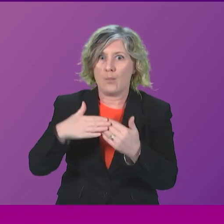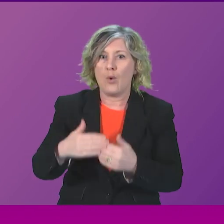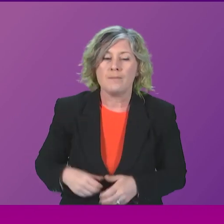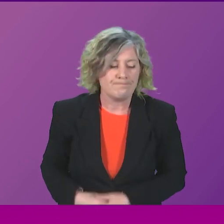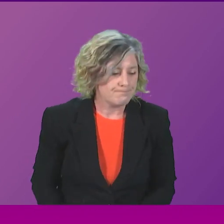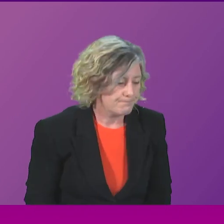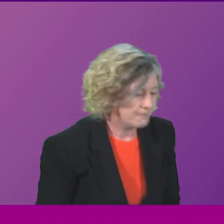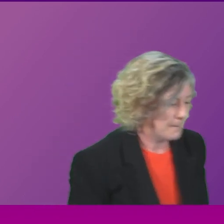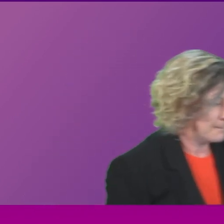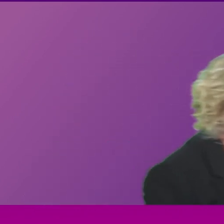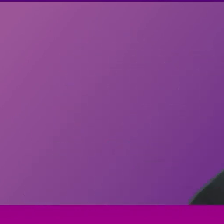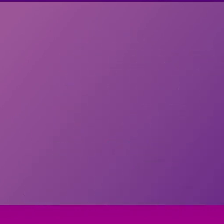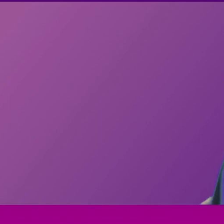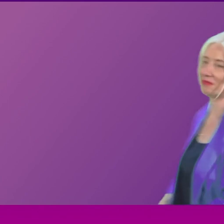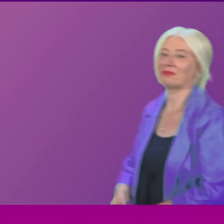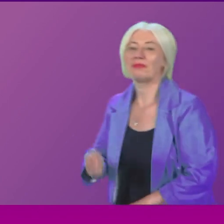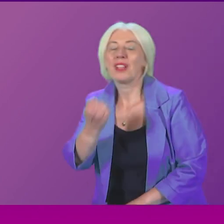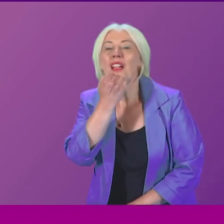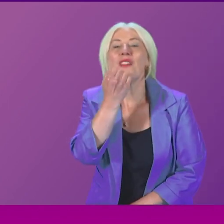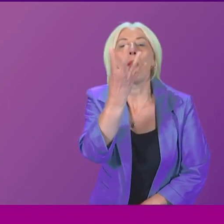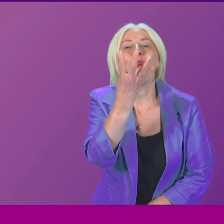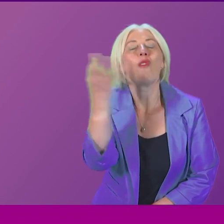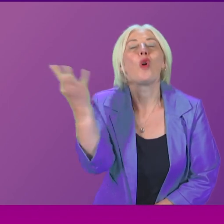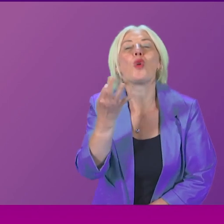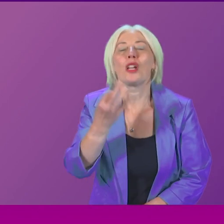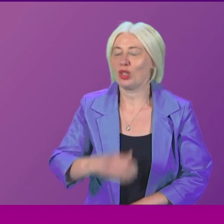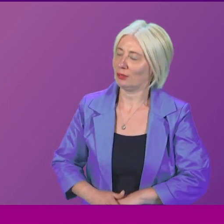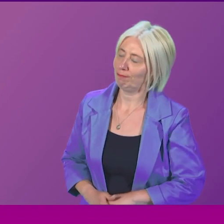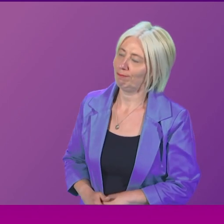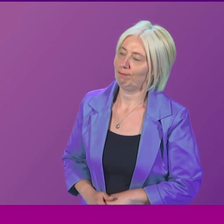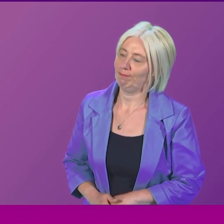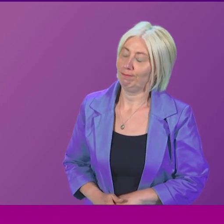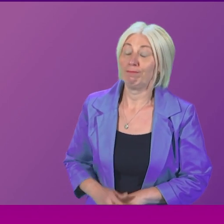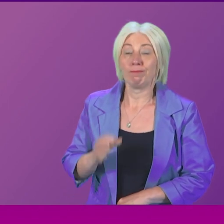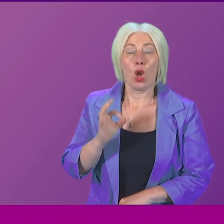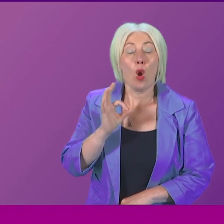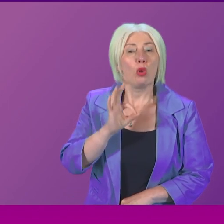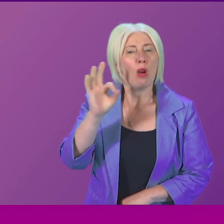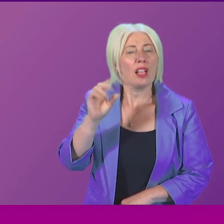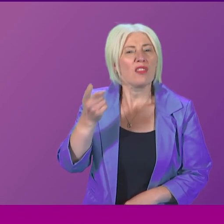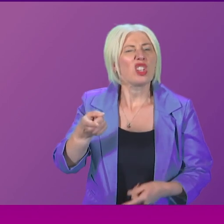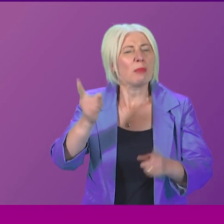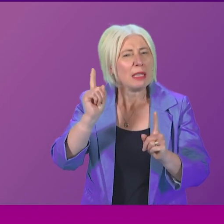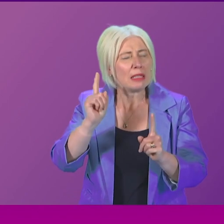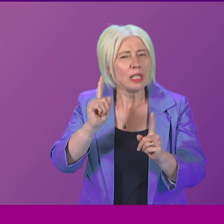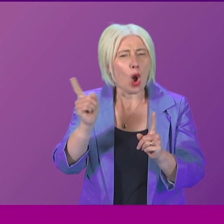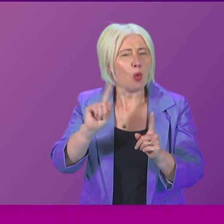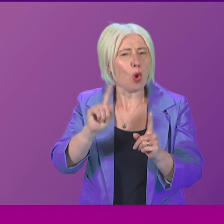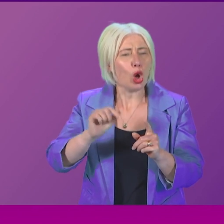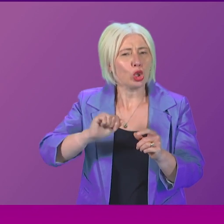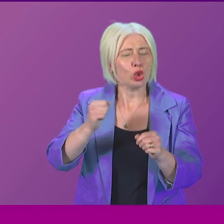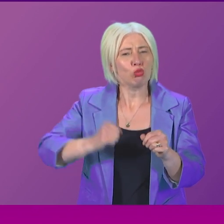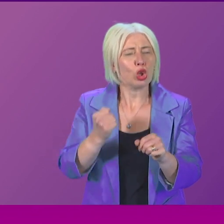Question number four, Bill Kidd. Thank you very much, President-Officer. To ask the First Minister what steps the Scottish